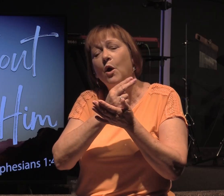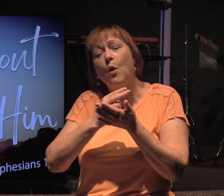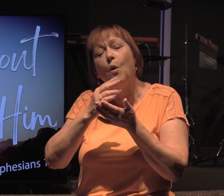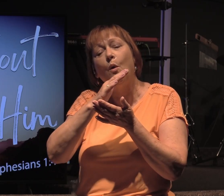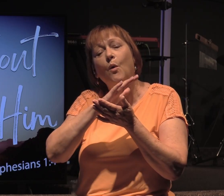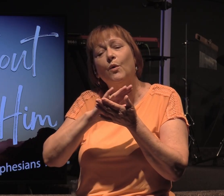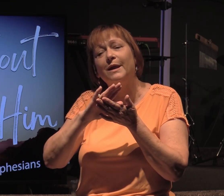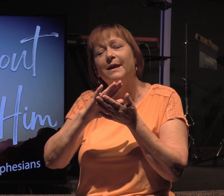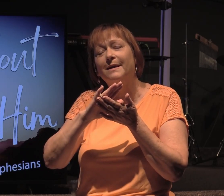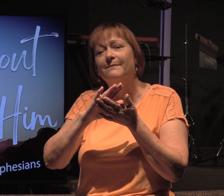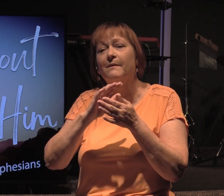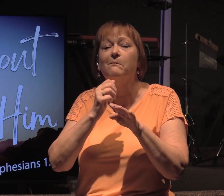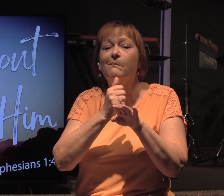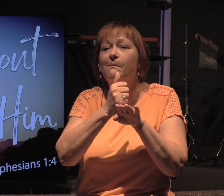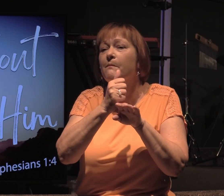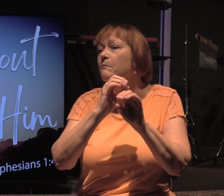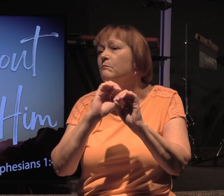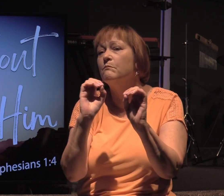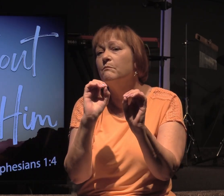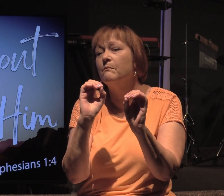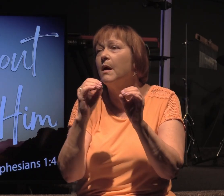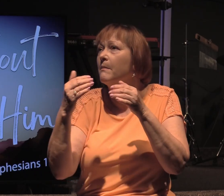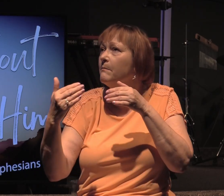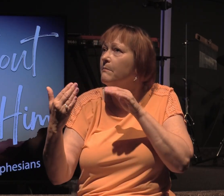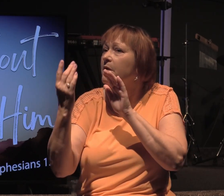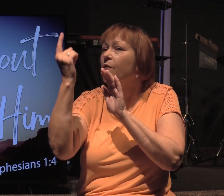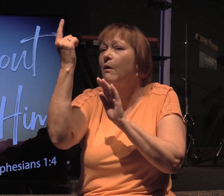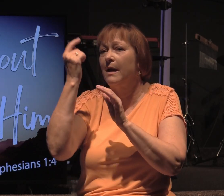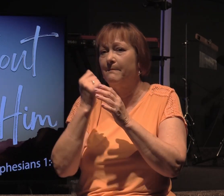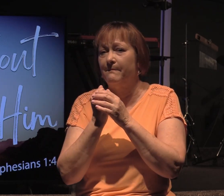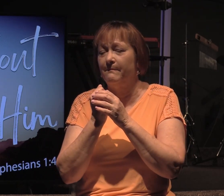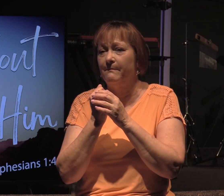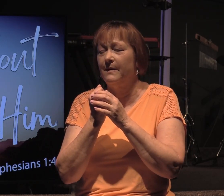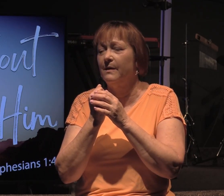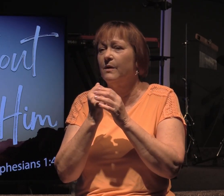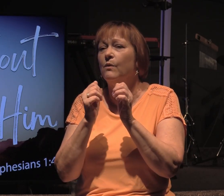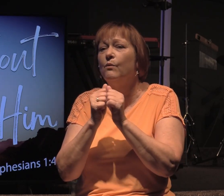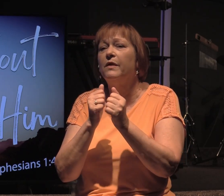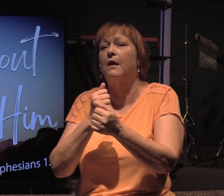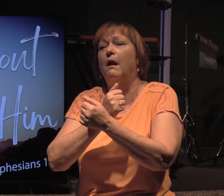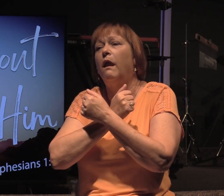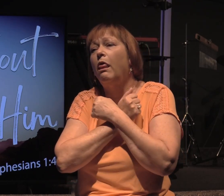and without blame before him in love.